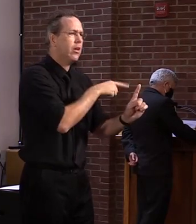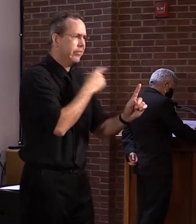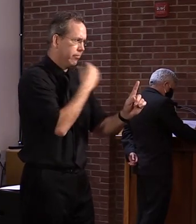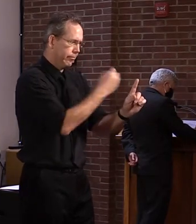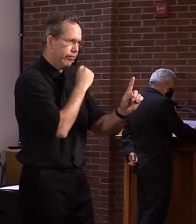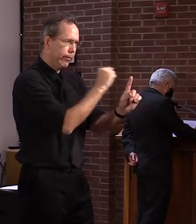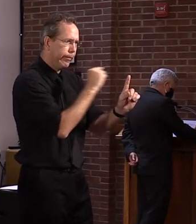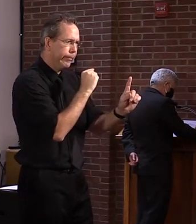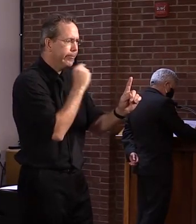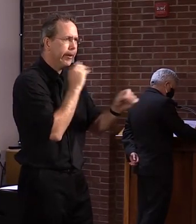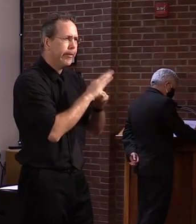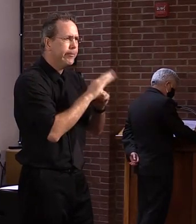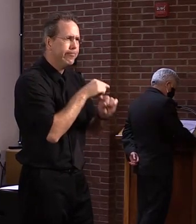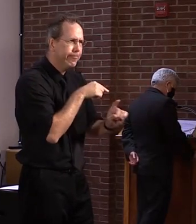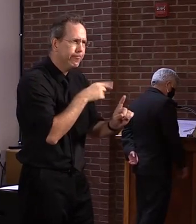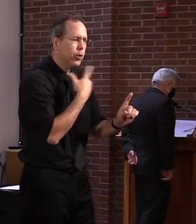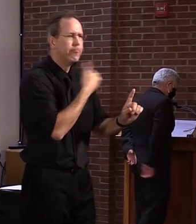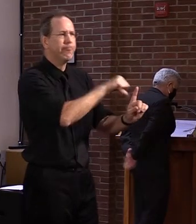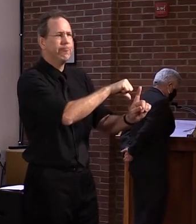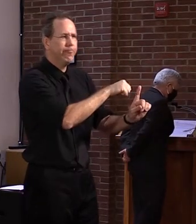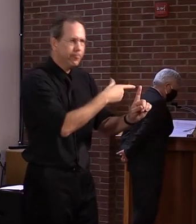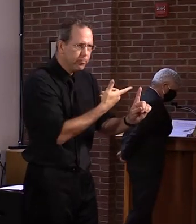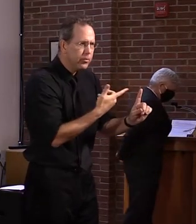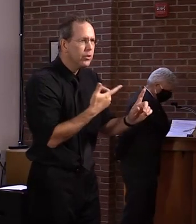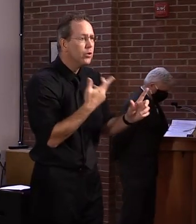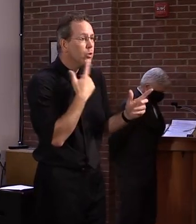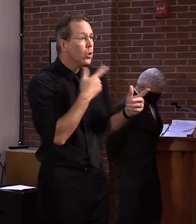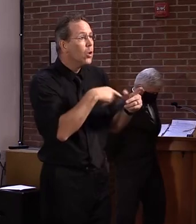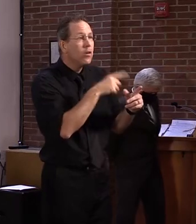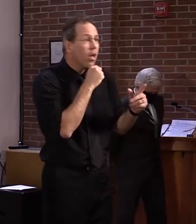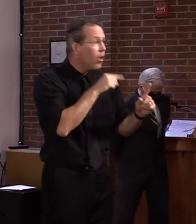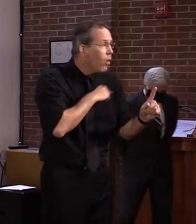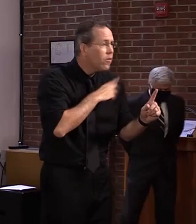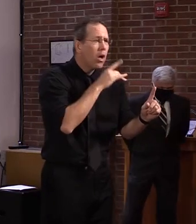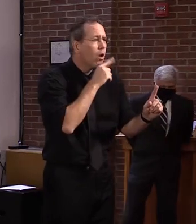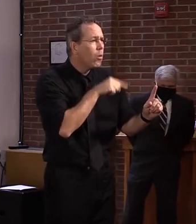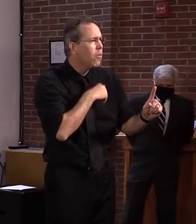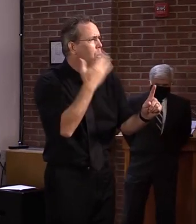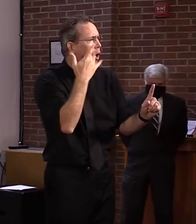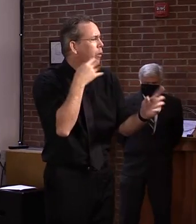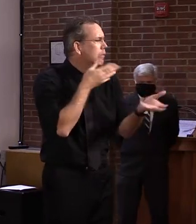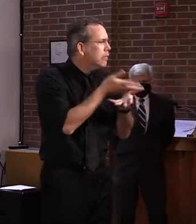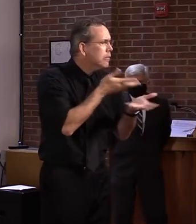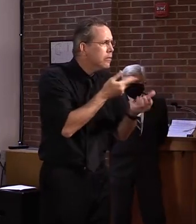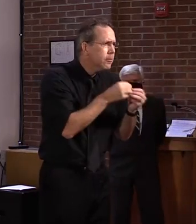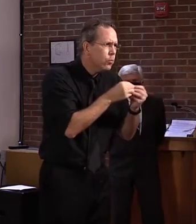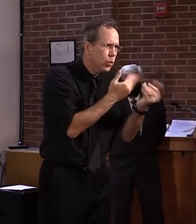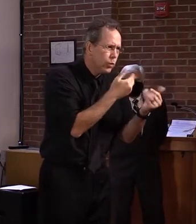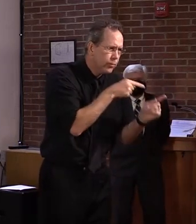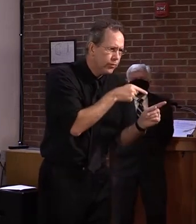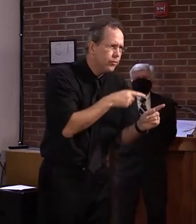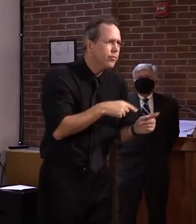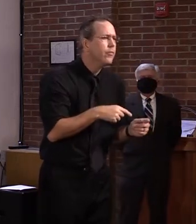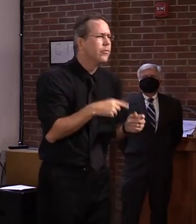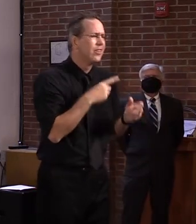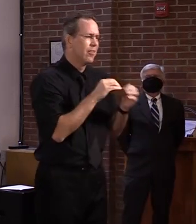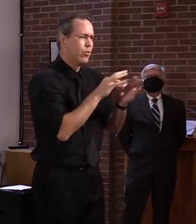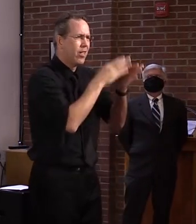determination that they are ineligible or going through adjudication, and we have increased the communication to those